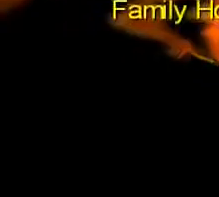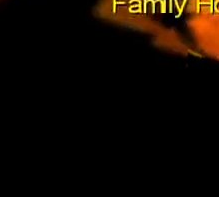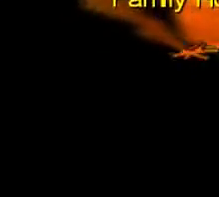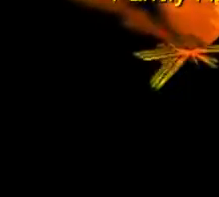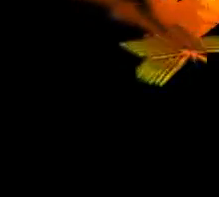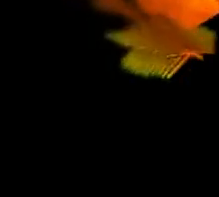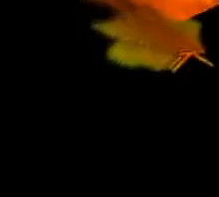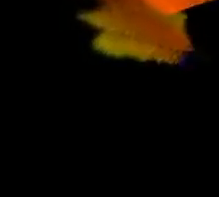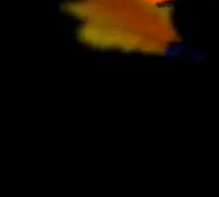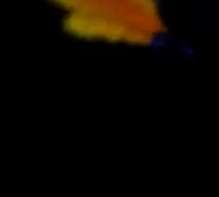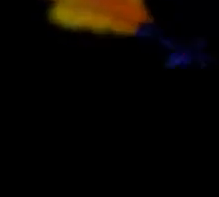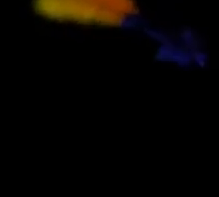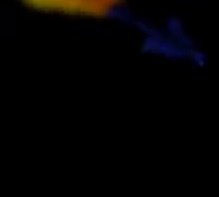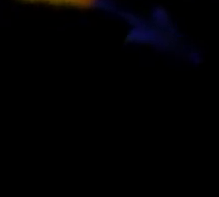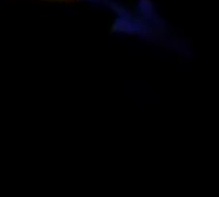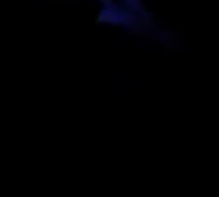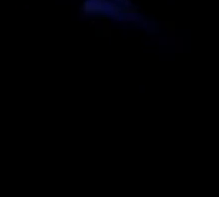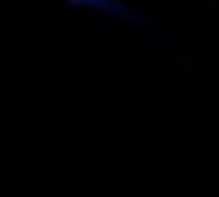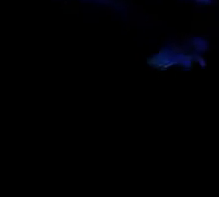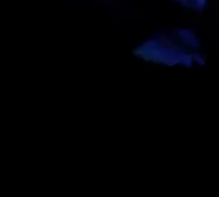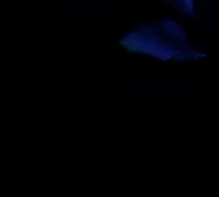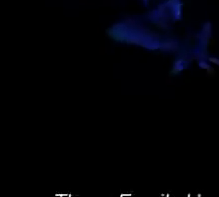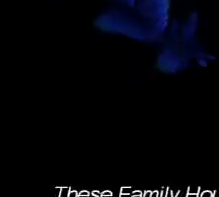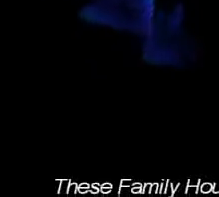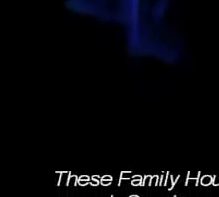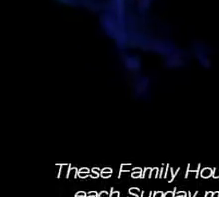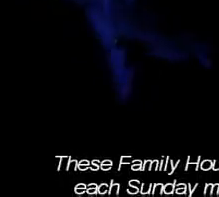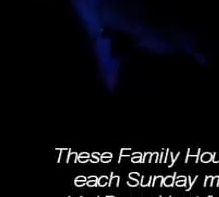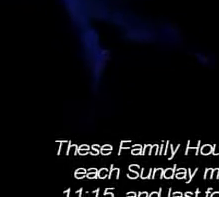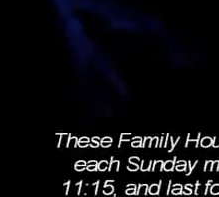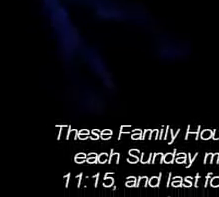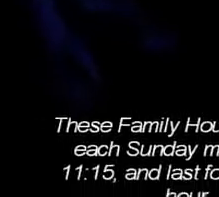Do I have any Do I Do